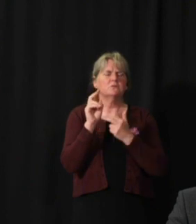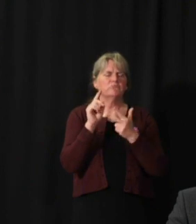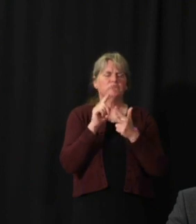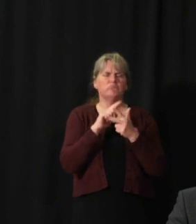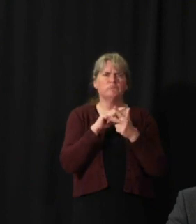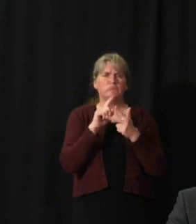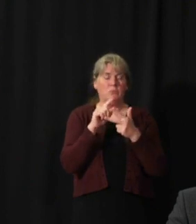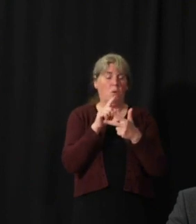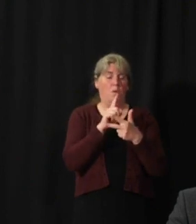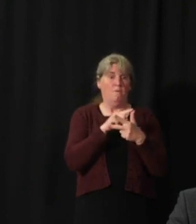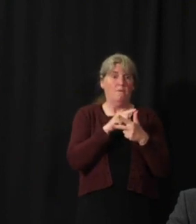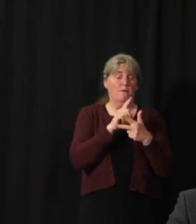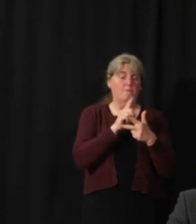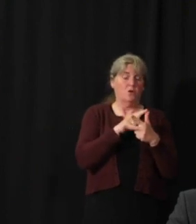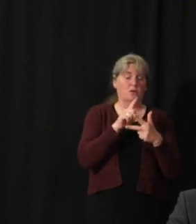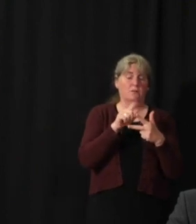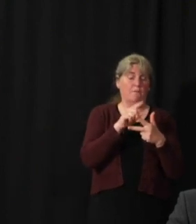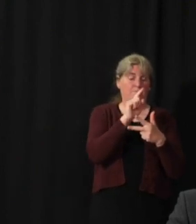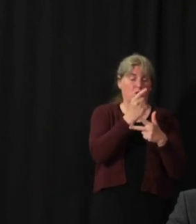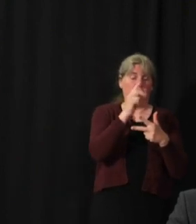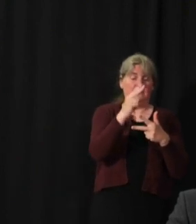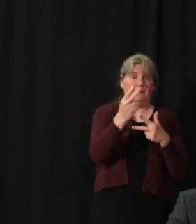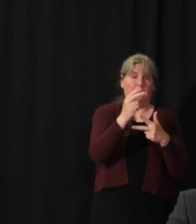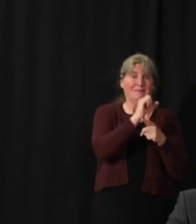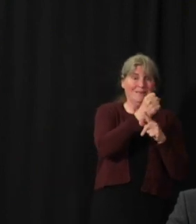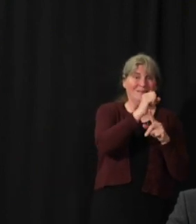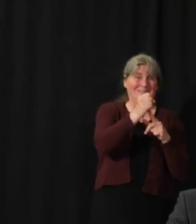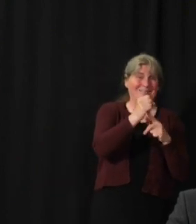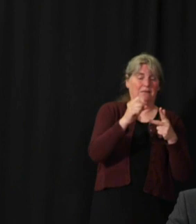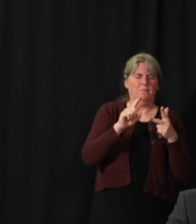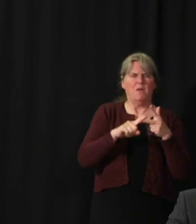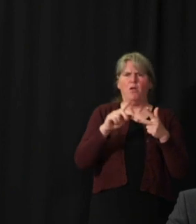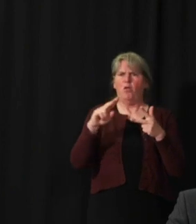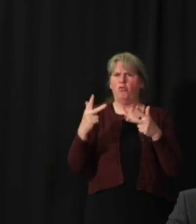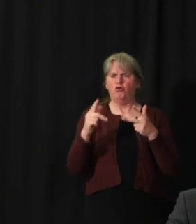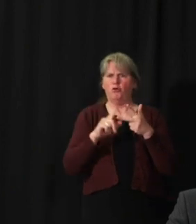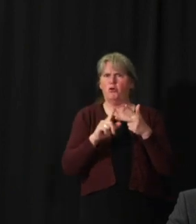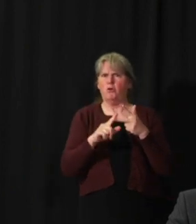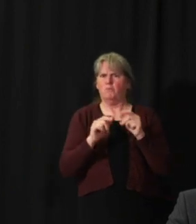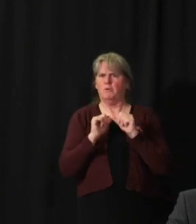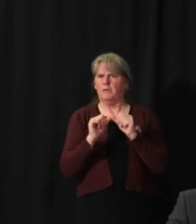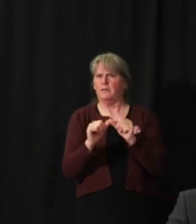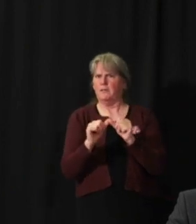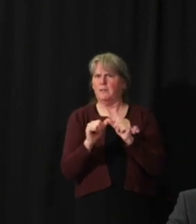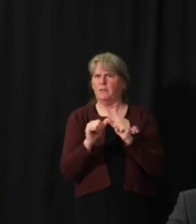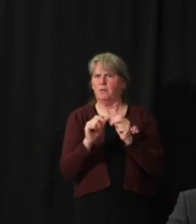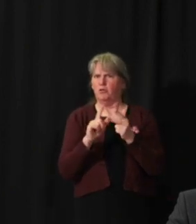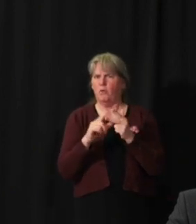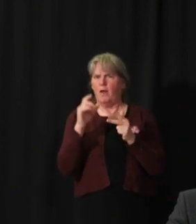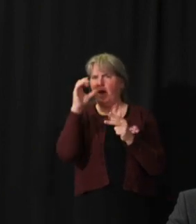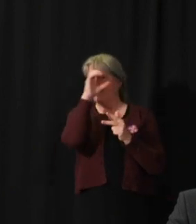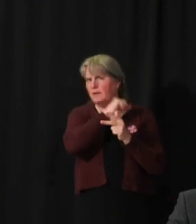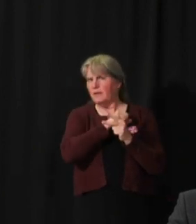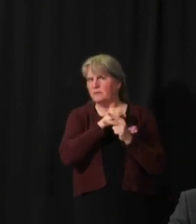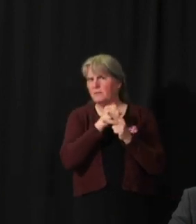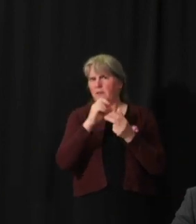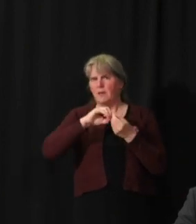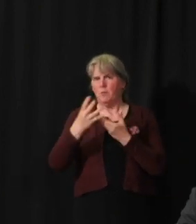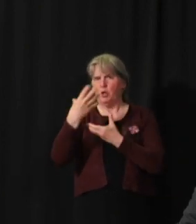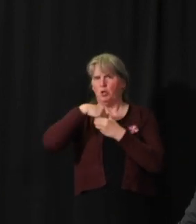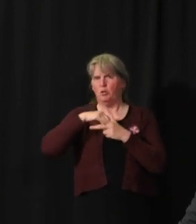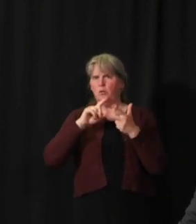projection of how many cases there could be in UConn as we continue along? Why is that not included?